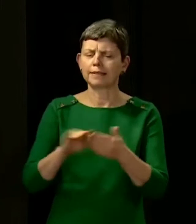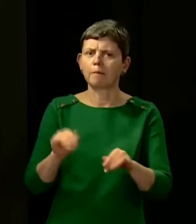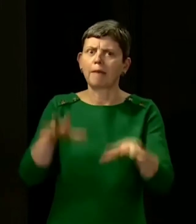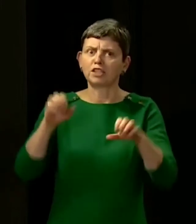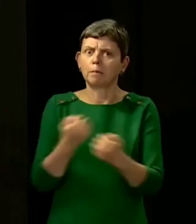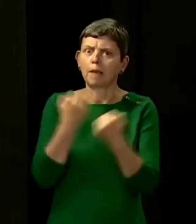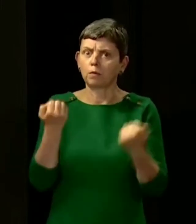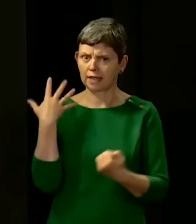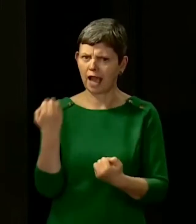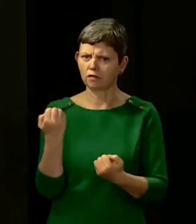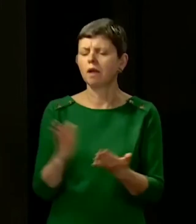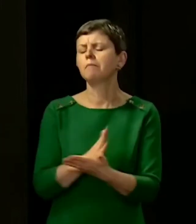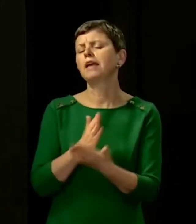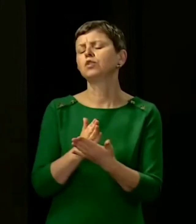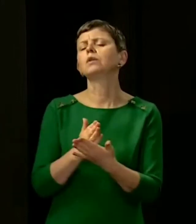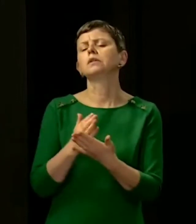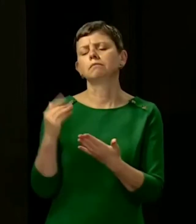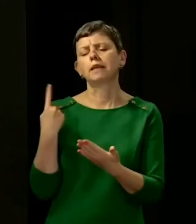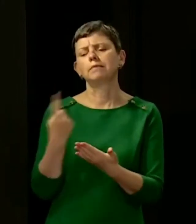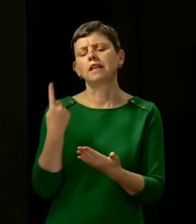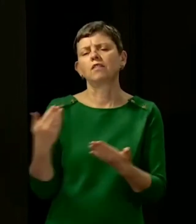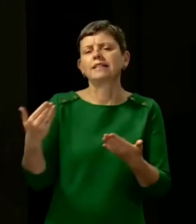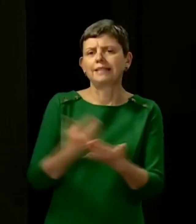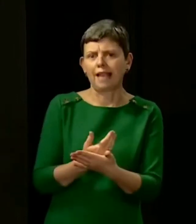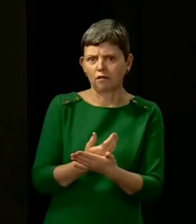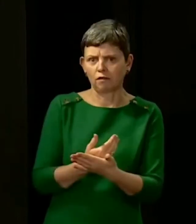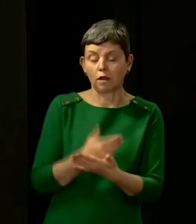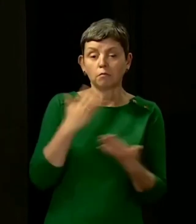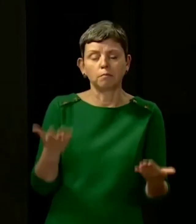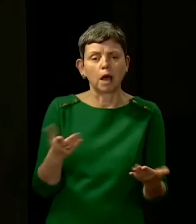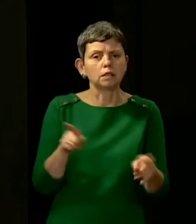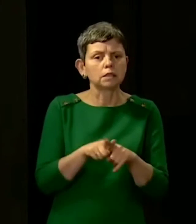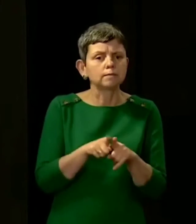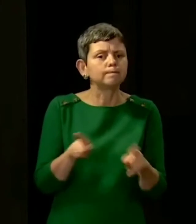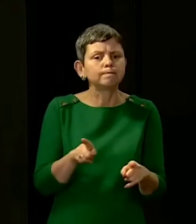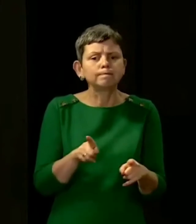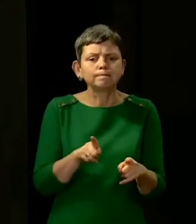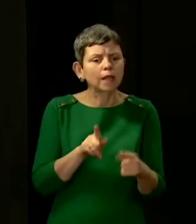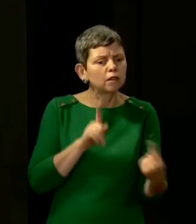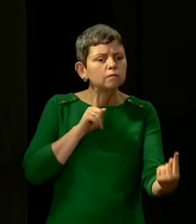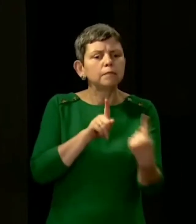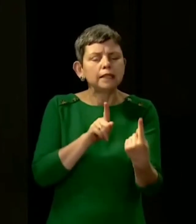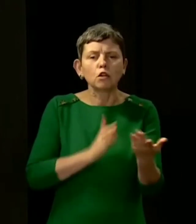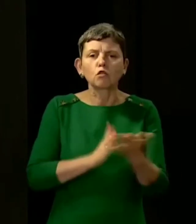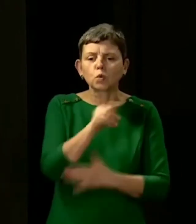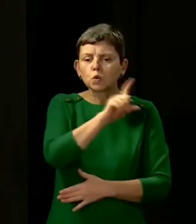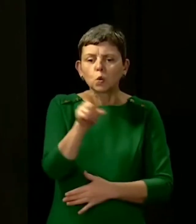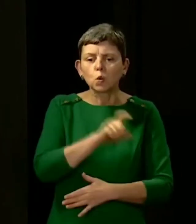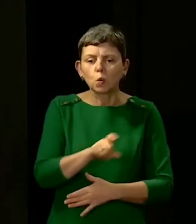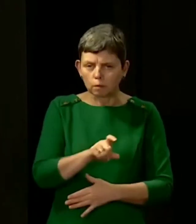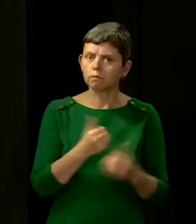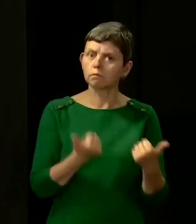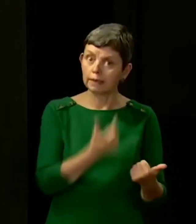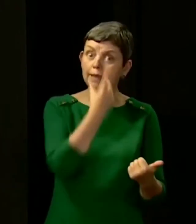that. So if he's having to do grotto appearances by Zoom, that's to keep you safe. It's not that Santa's at any risk. Santa will be delivering